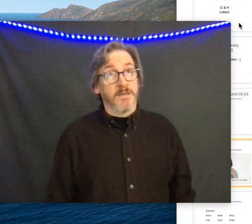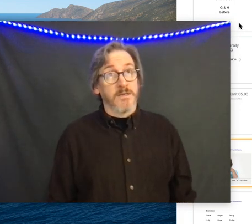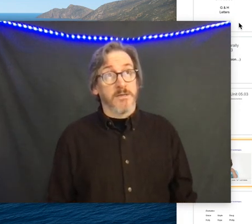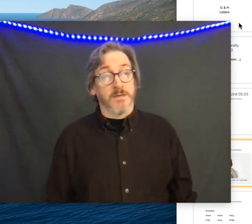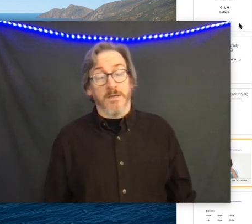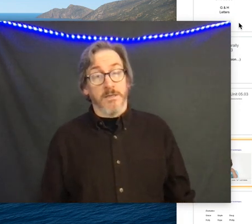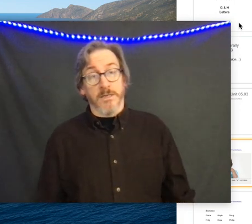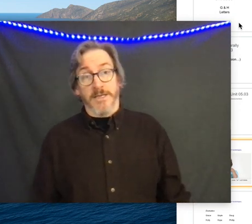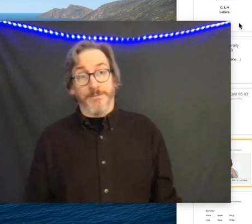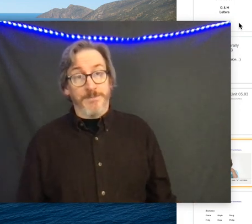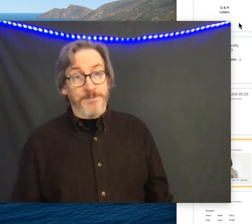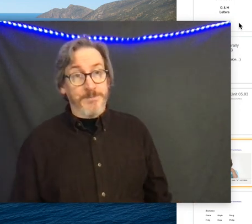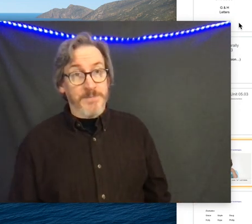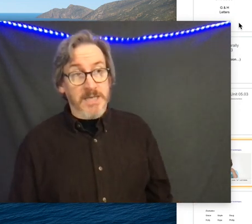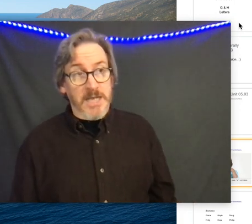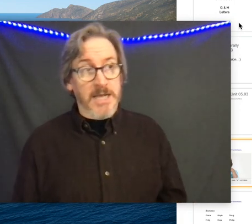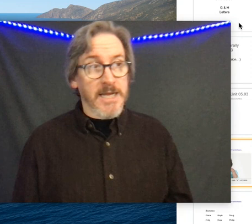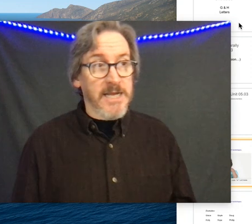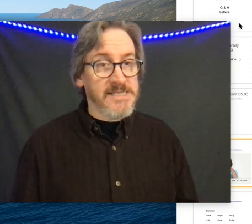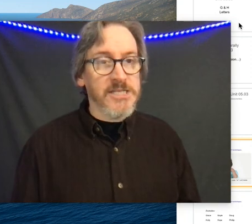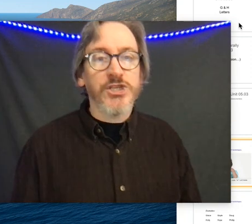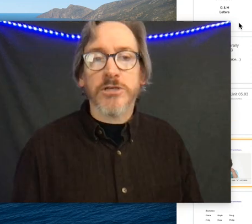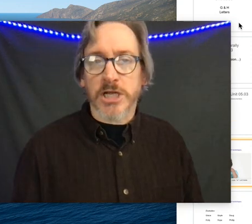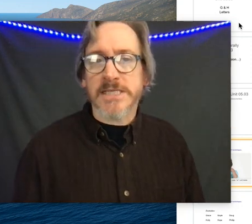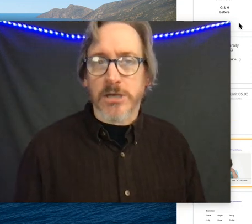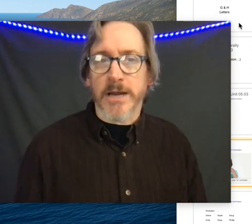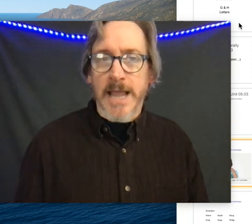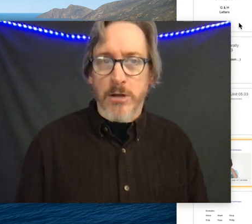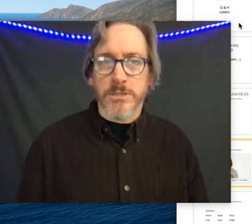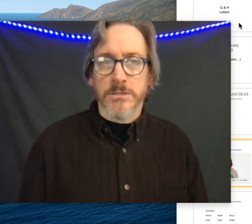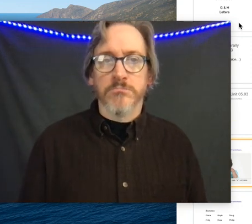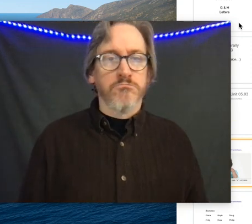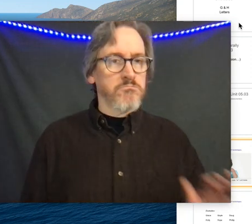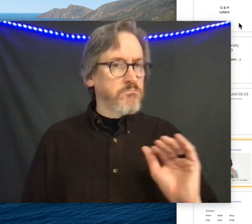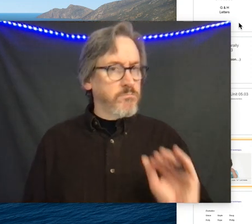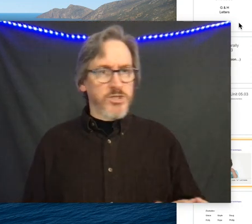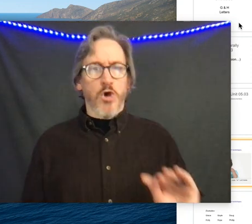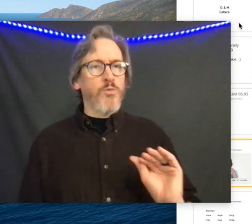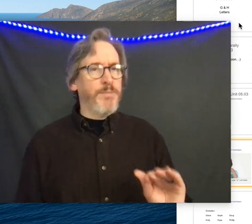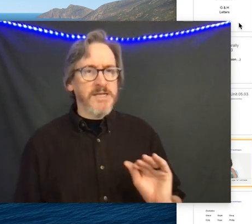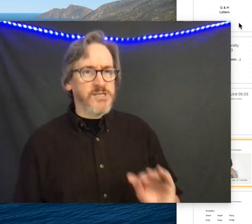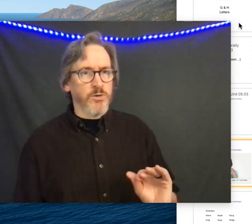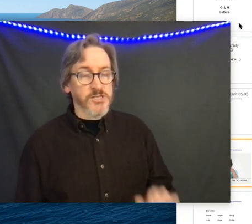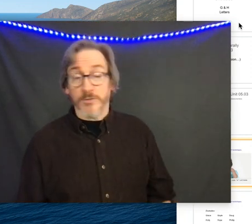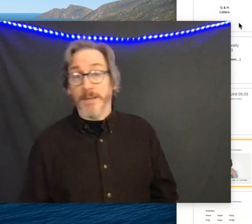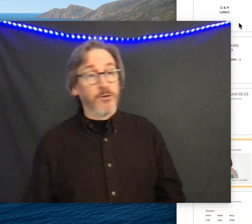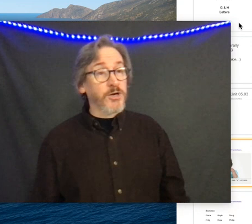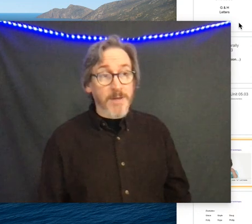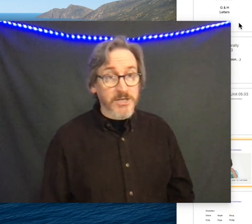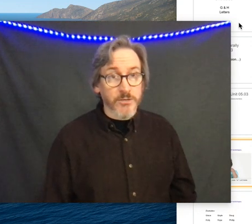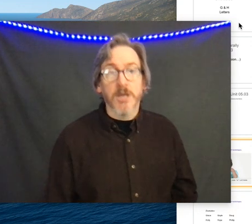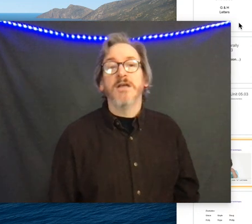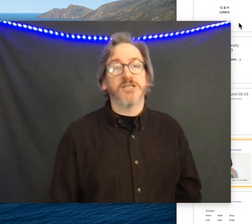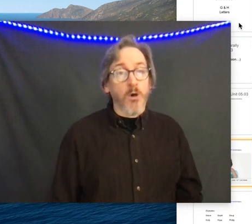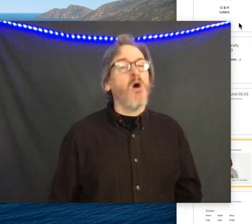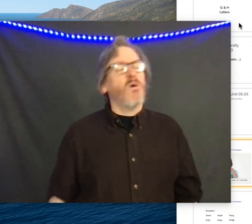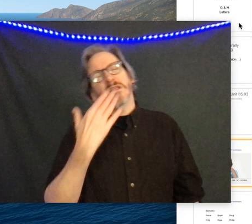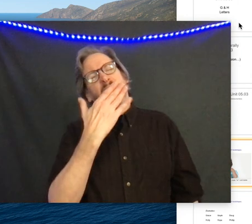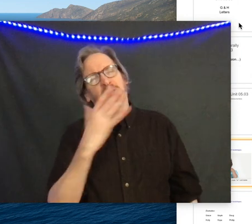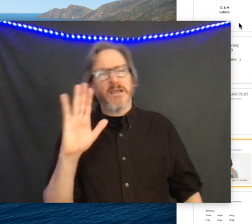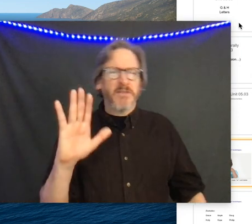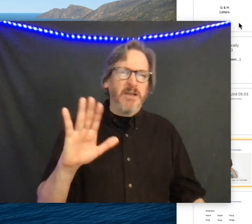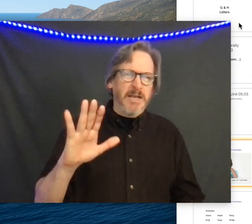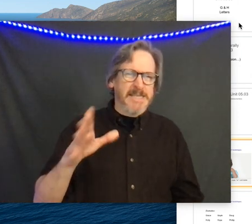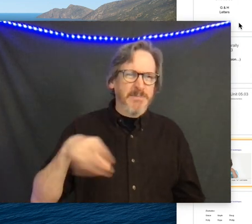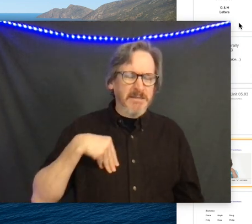uh since you're just starting out don't be so concerned people are going to correct you just go oh